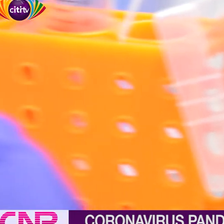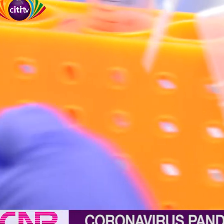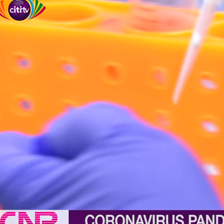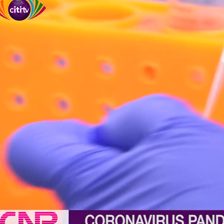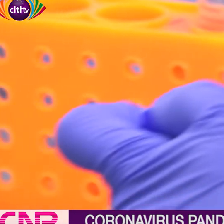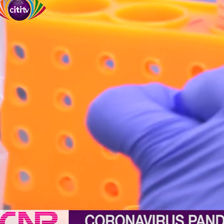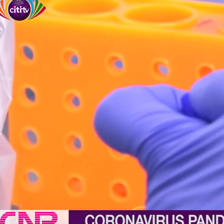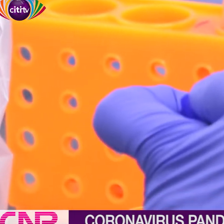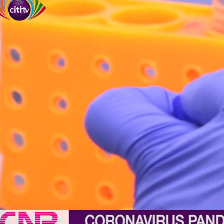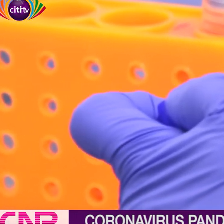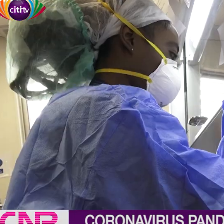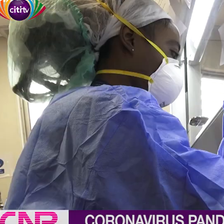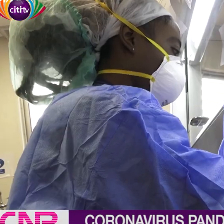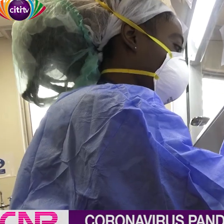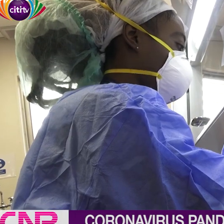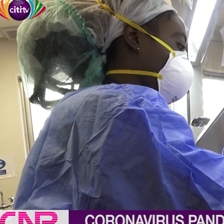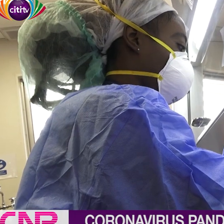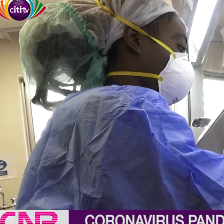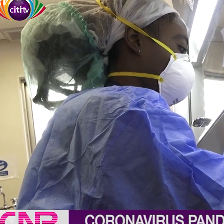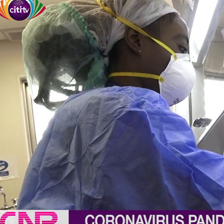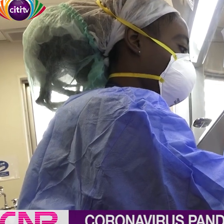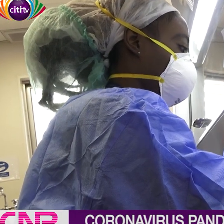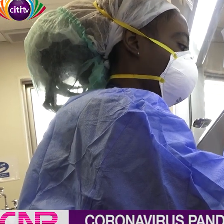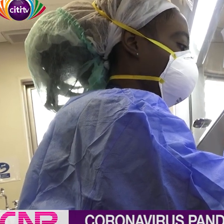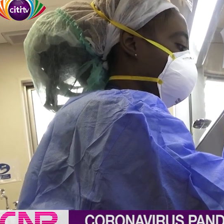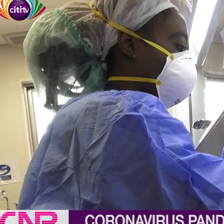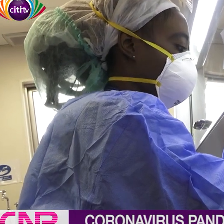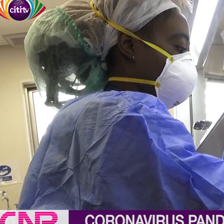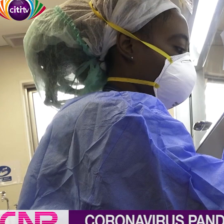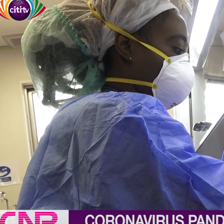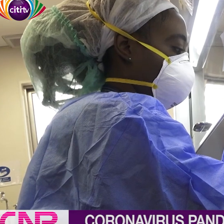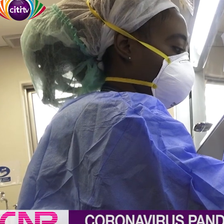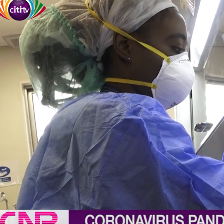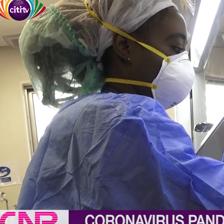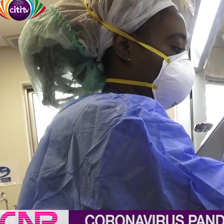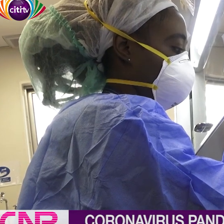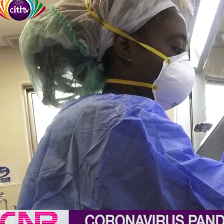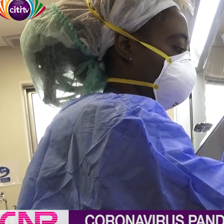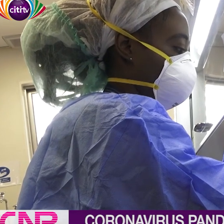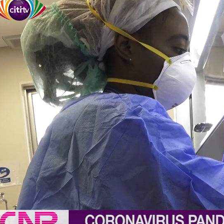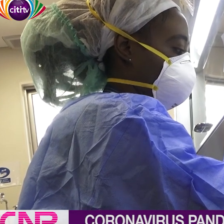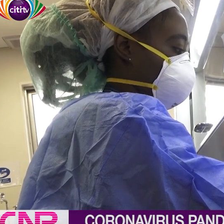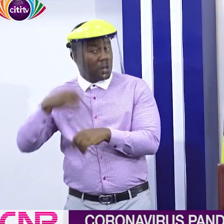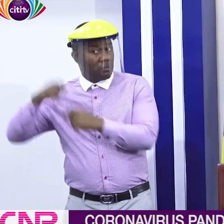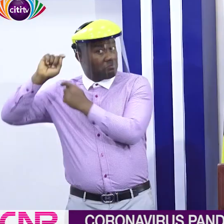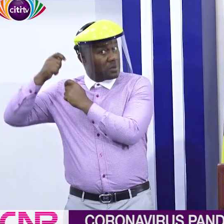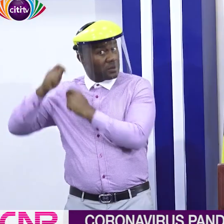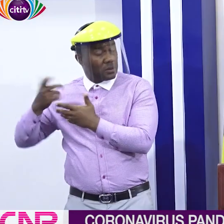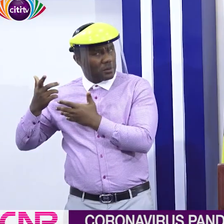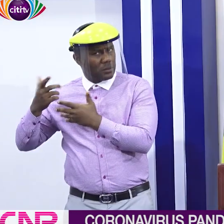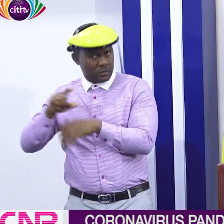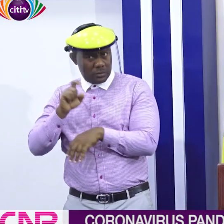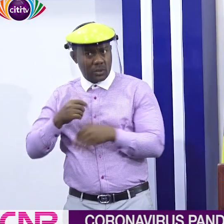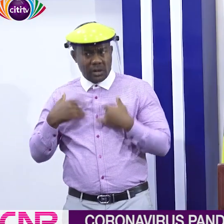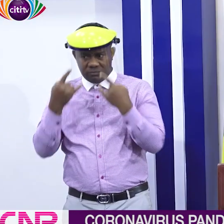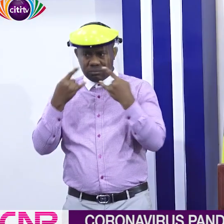Clearly, if you are going to work on somebody, obviously you should have the mask on. The person that you